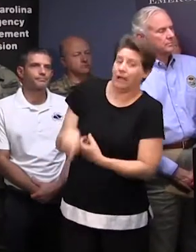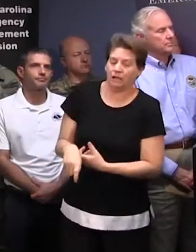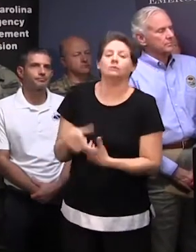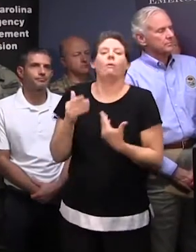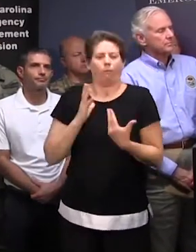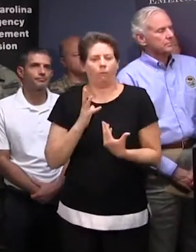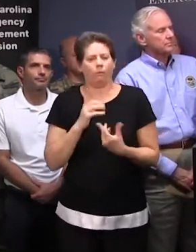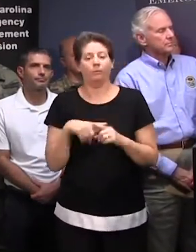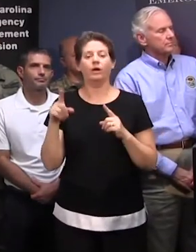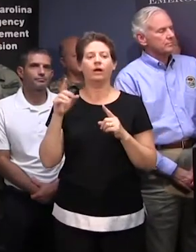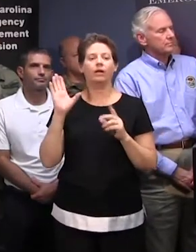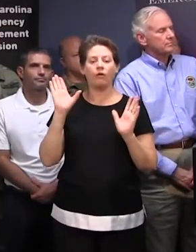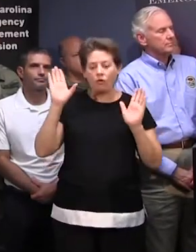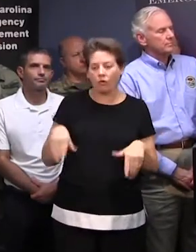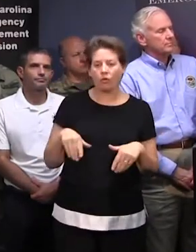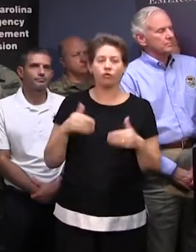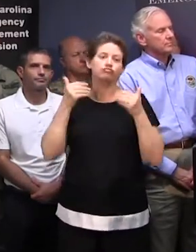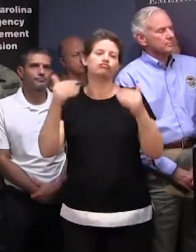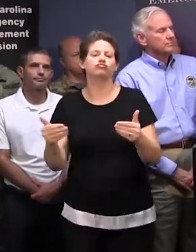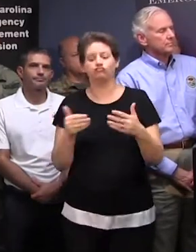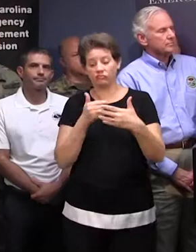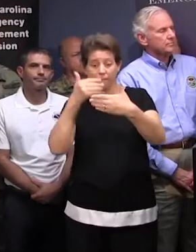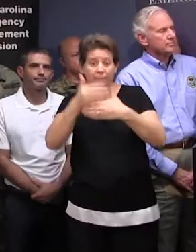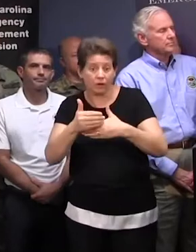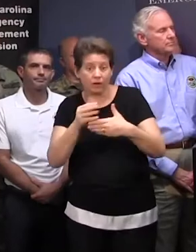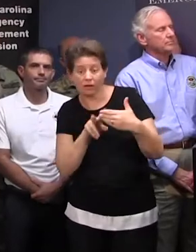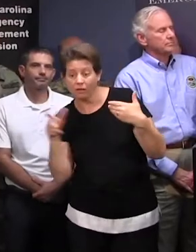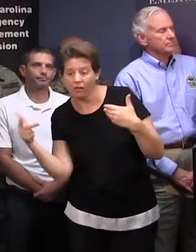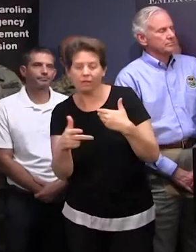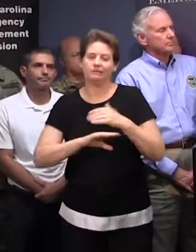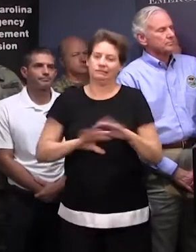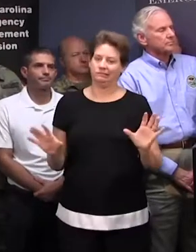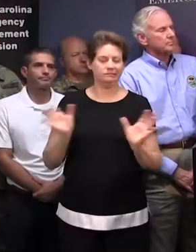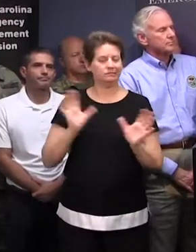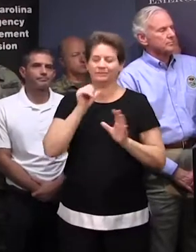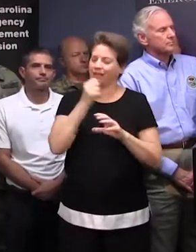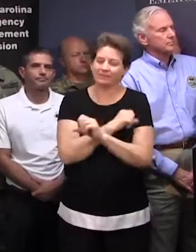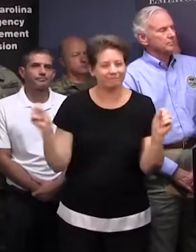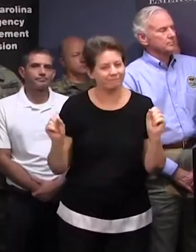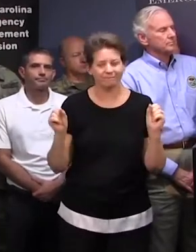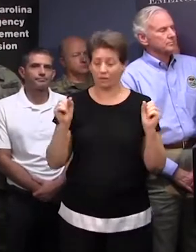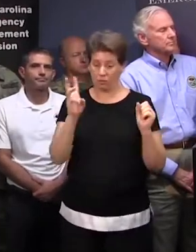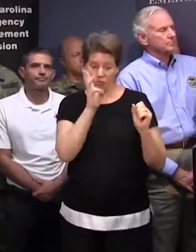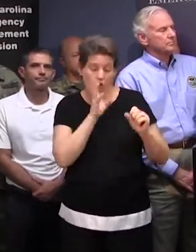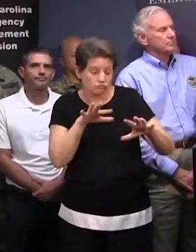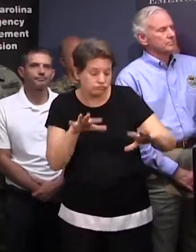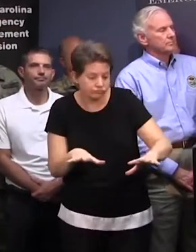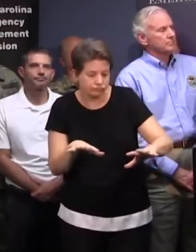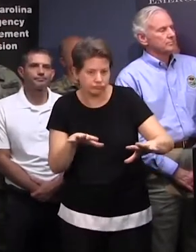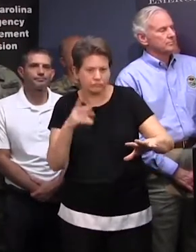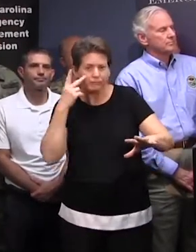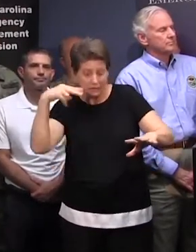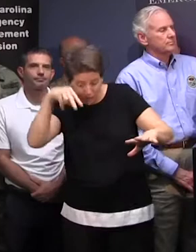Again, don't drive around barricades, and don't drive in or through standing water. Beneath the standing water could be